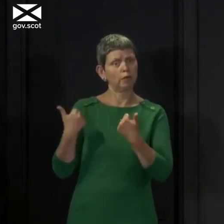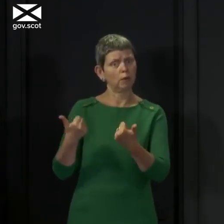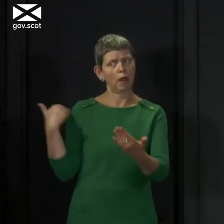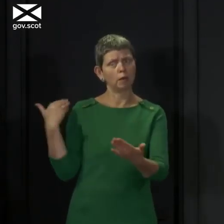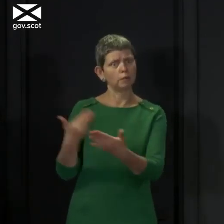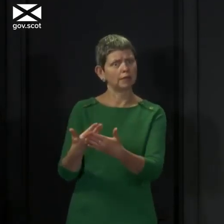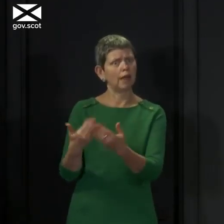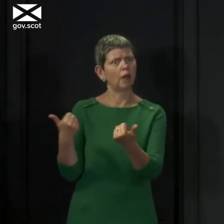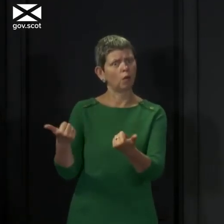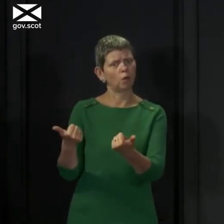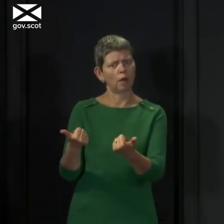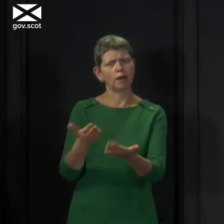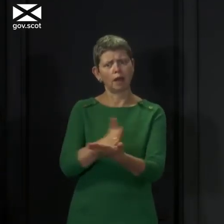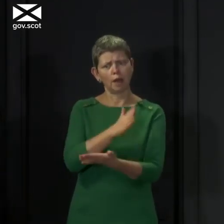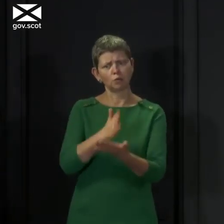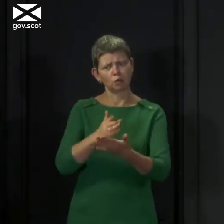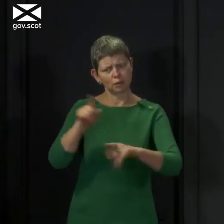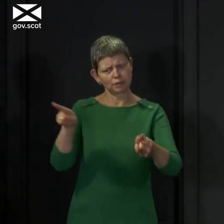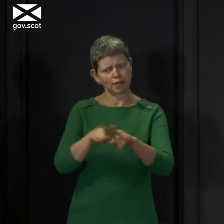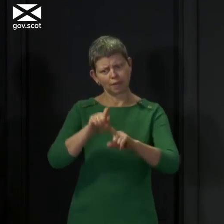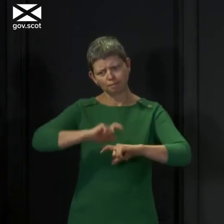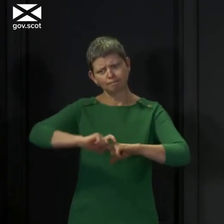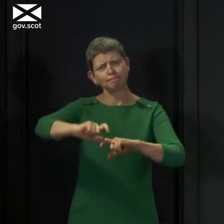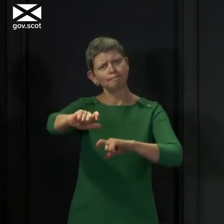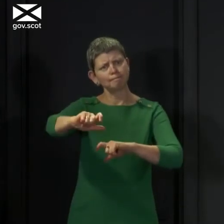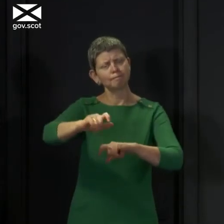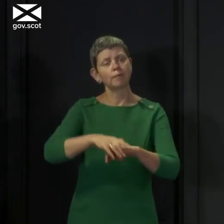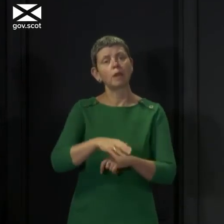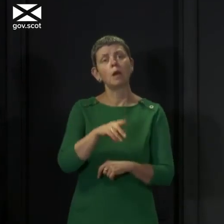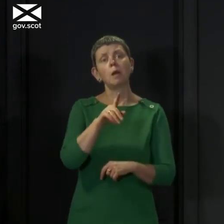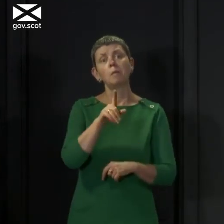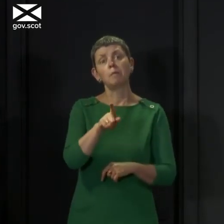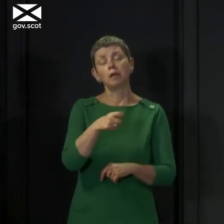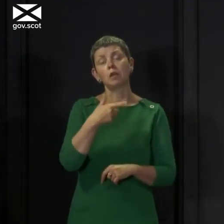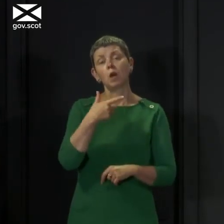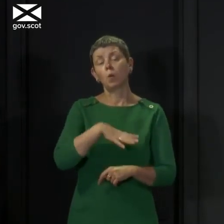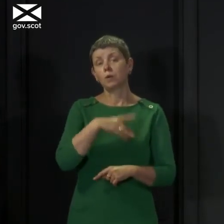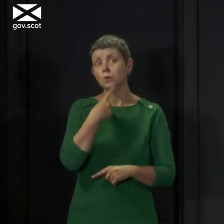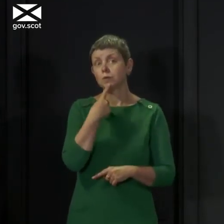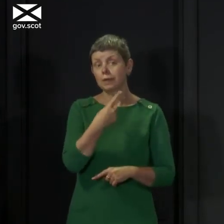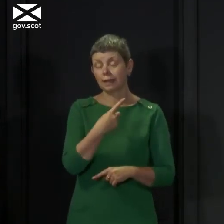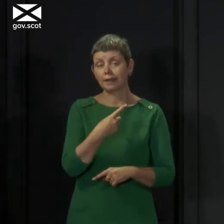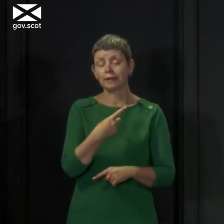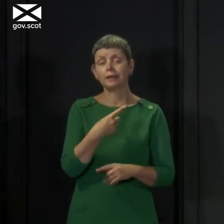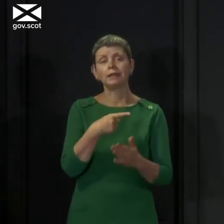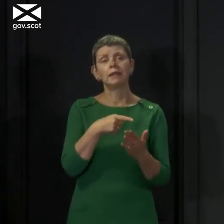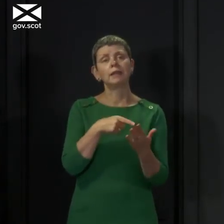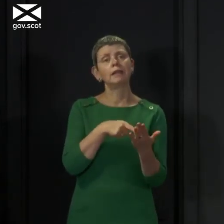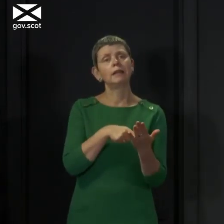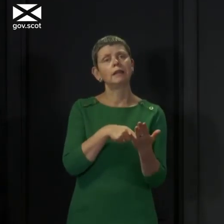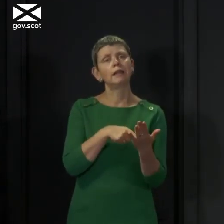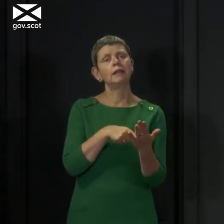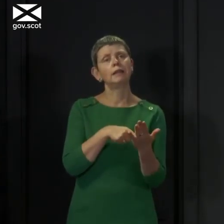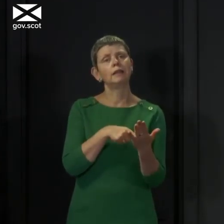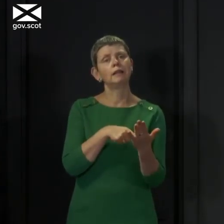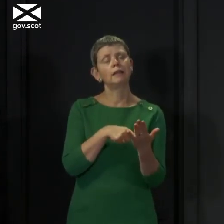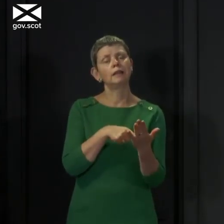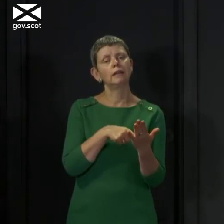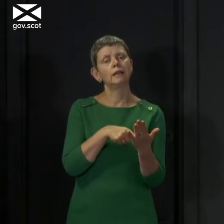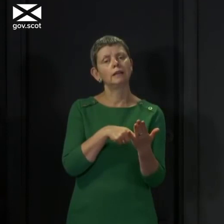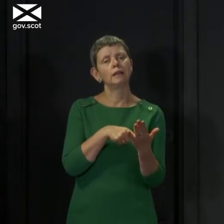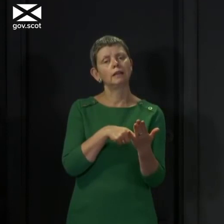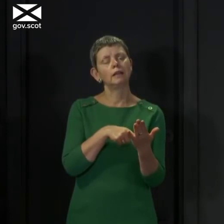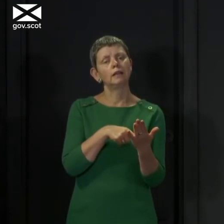that lies ahead of us. But I just want to ensure, assure people rather, that we listen very carefully to the